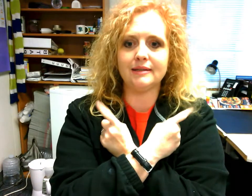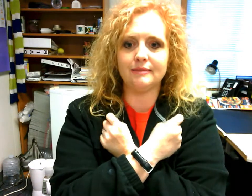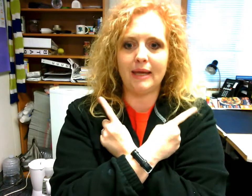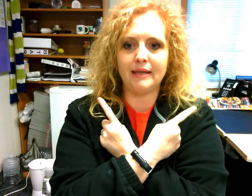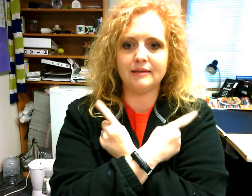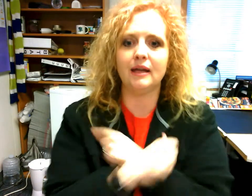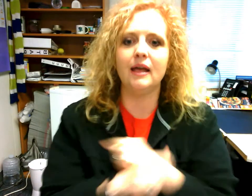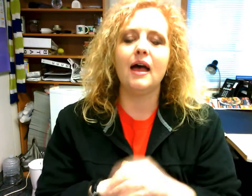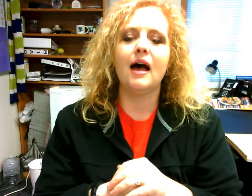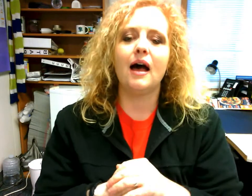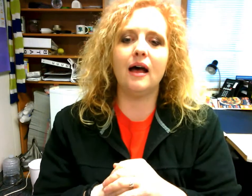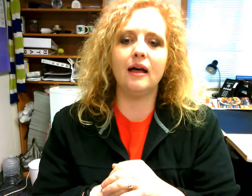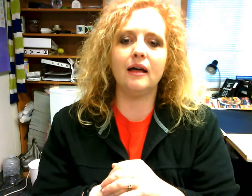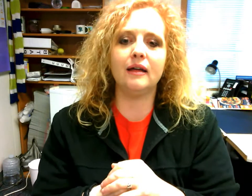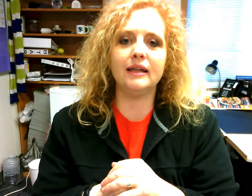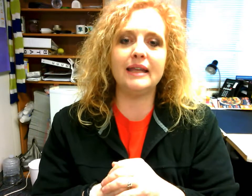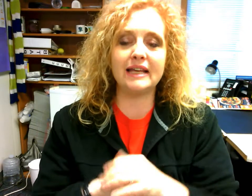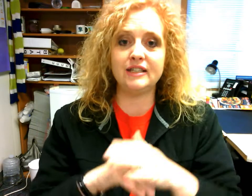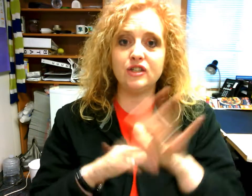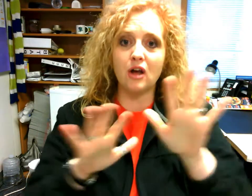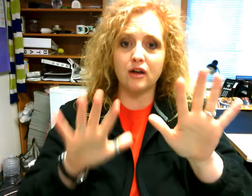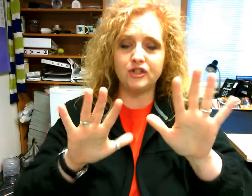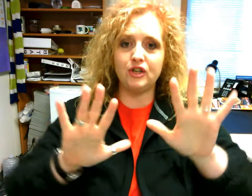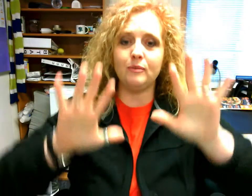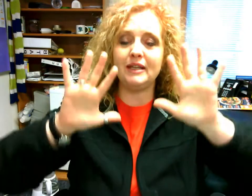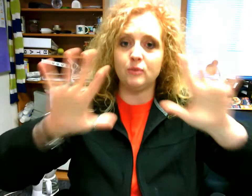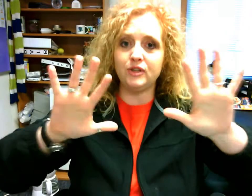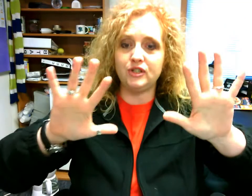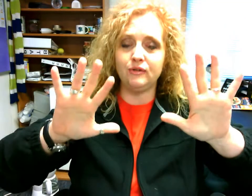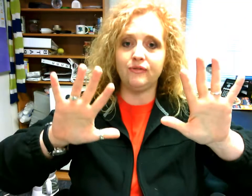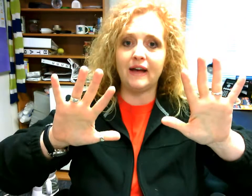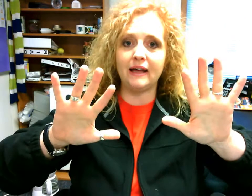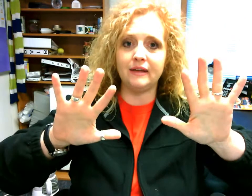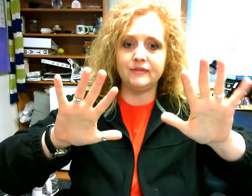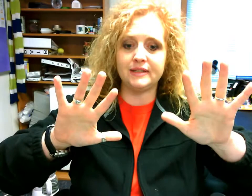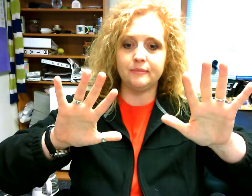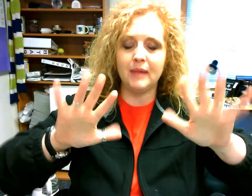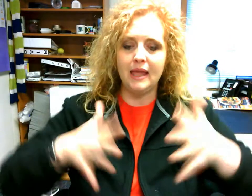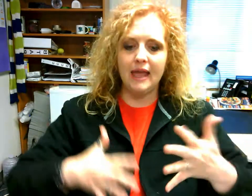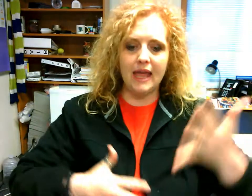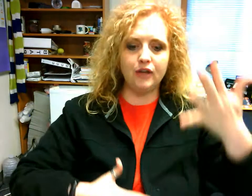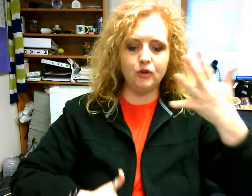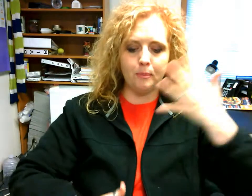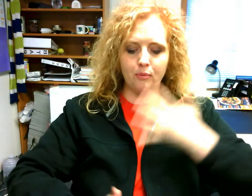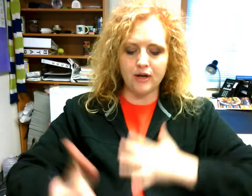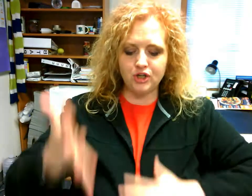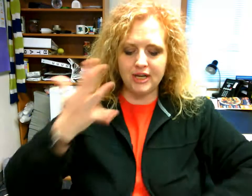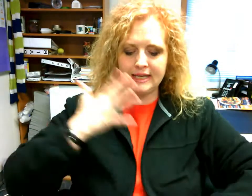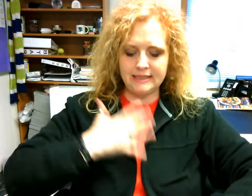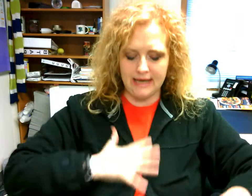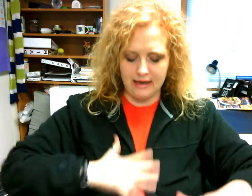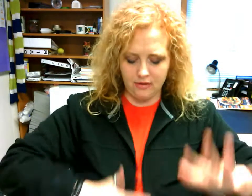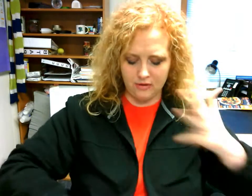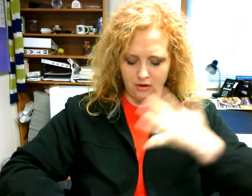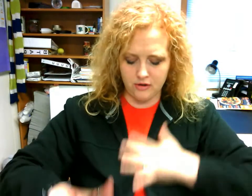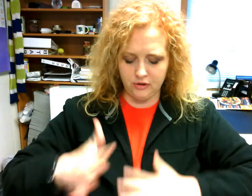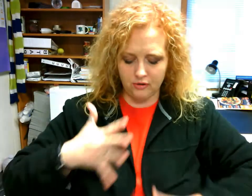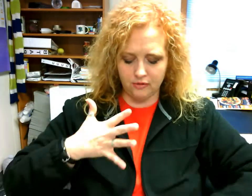uh next is costume it's with two fives and you're brushing down on your